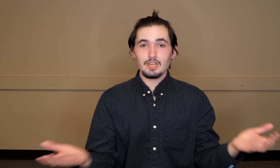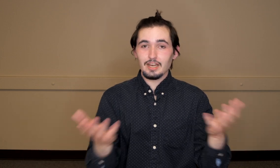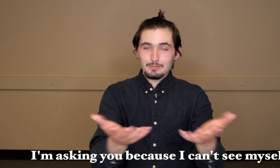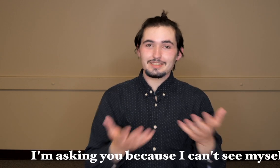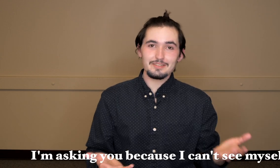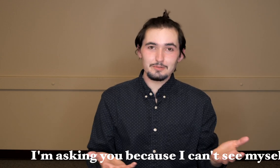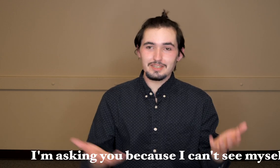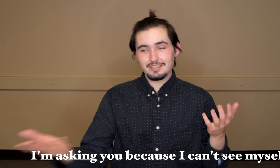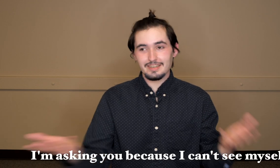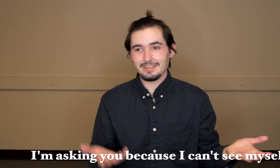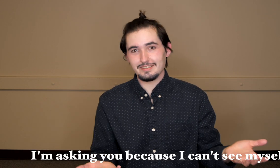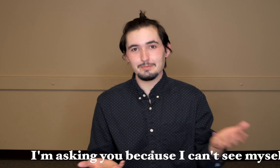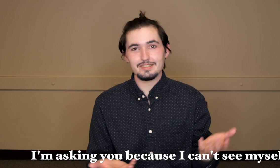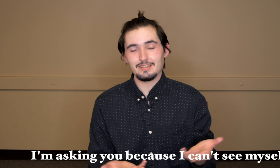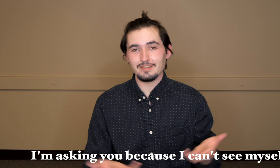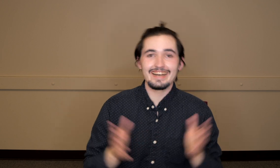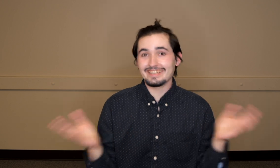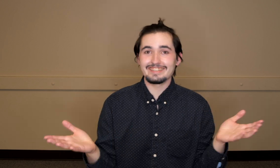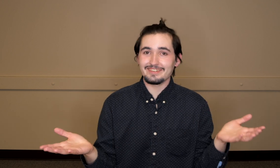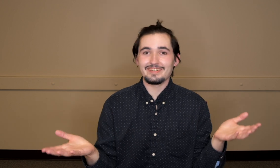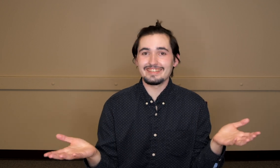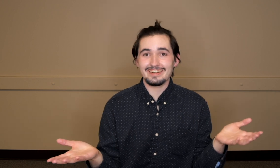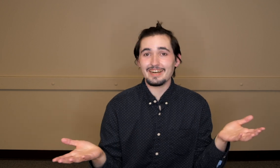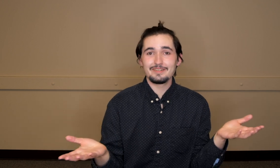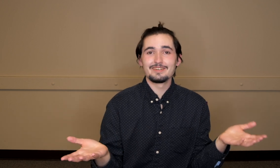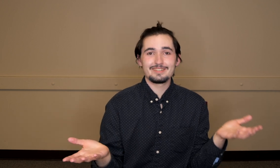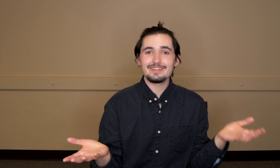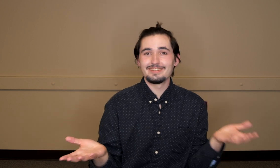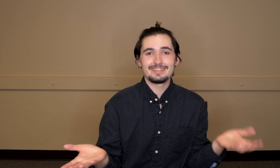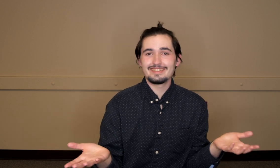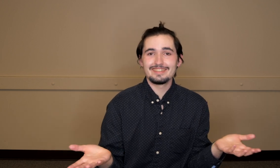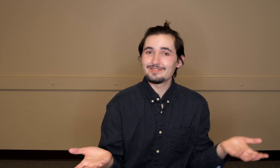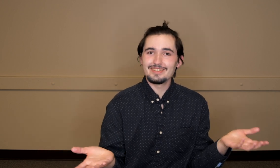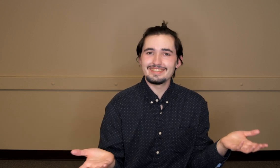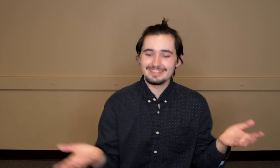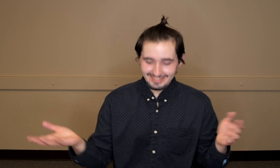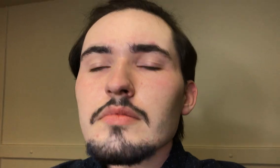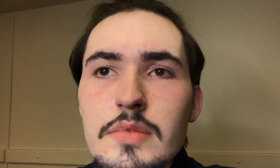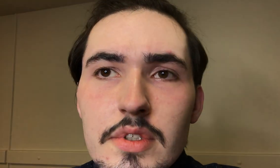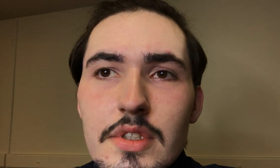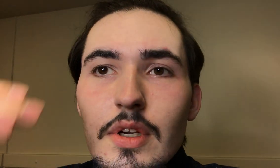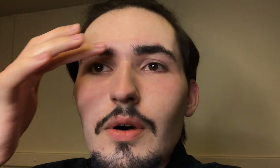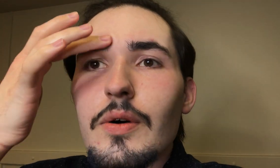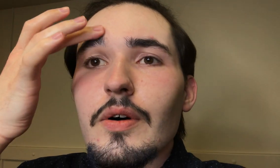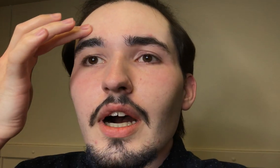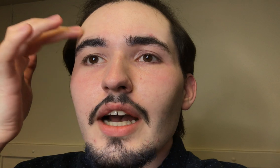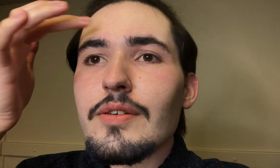I'm asking you because I can't see myself. I guess I'll find out how it looks when I look at this footage. So I don't